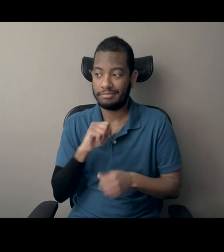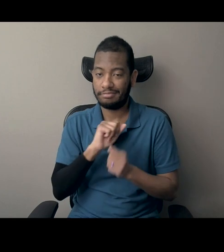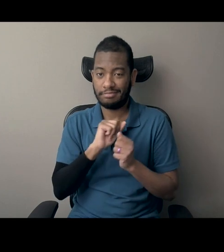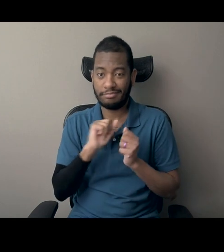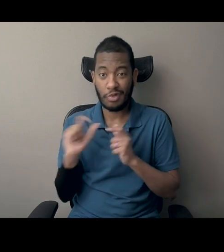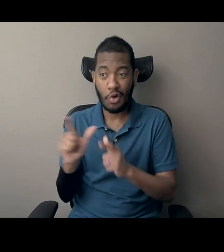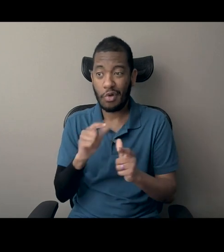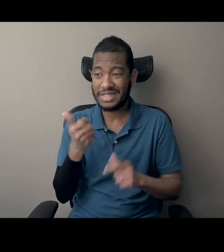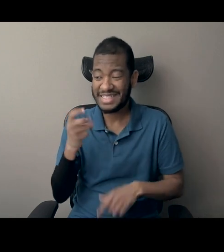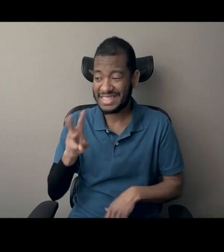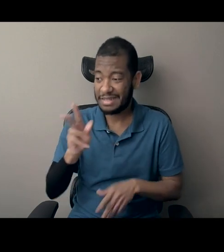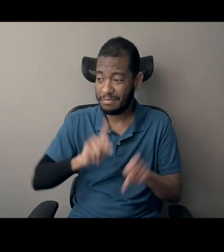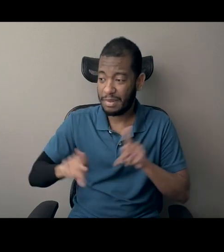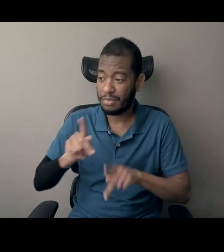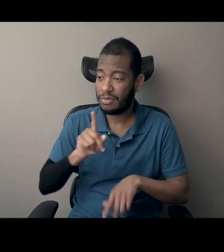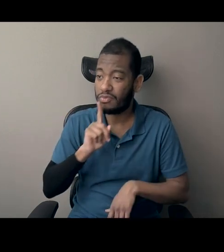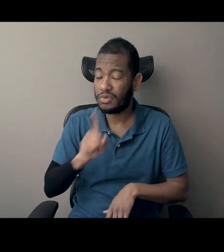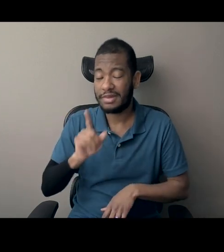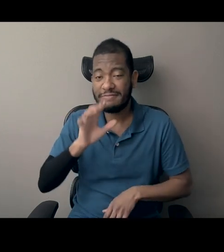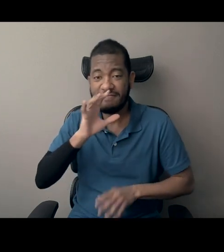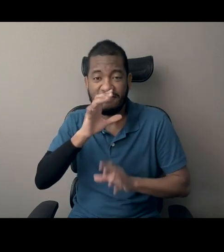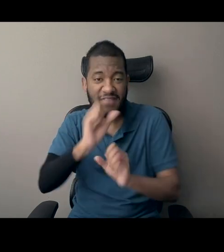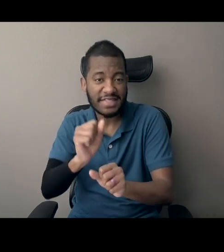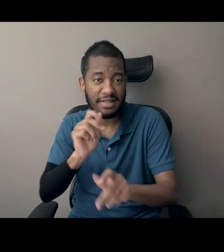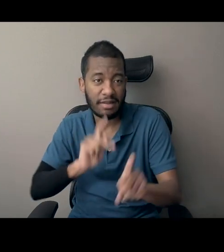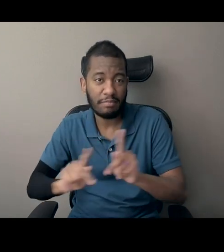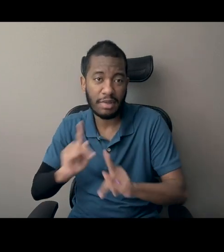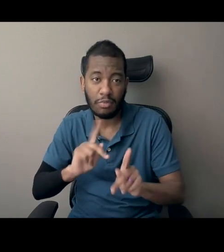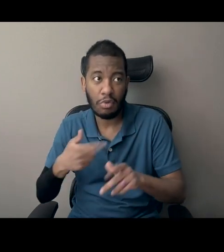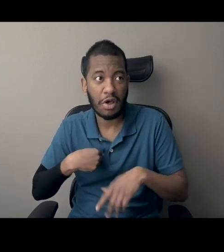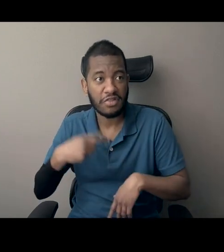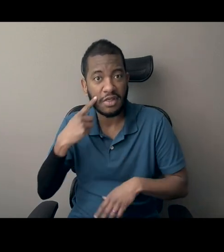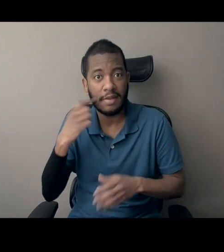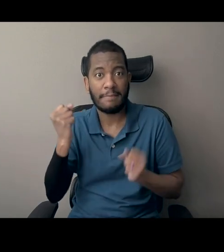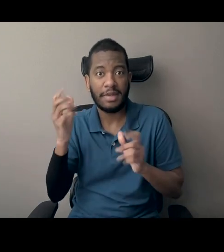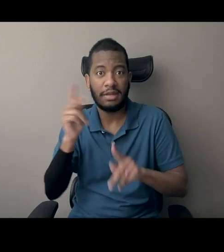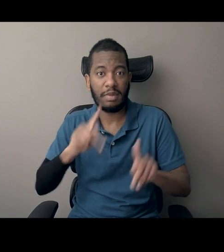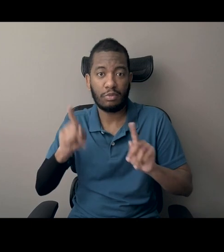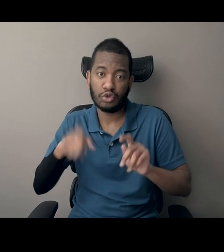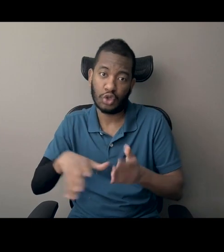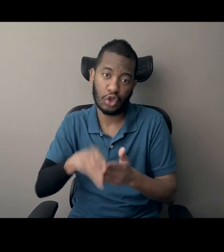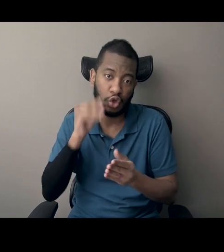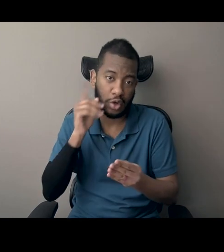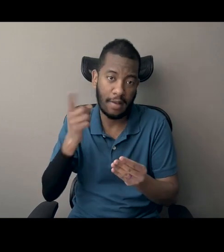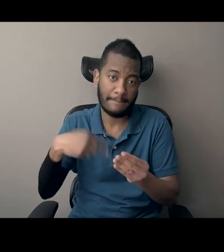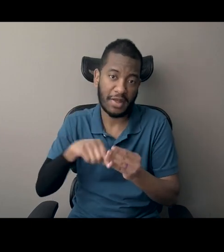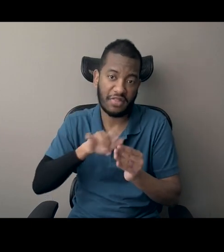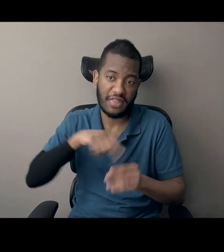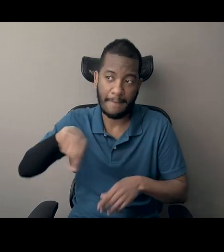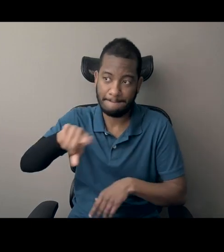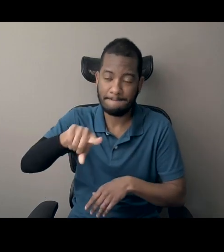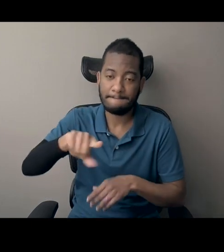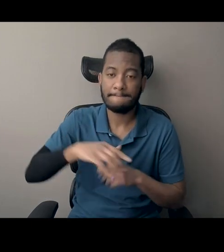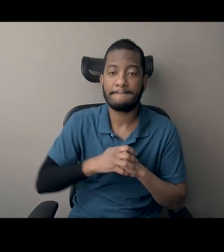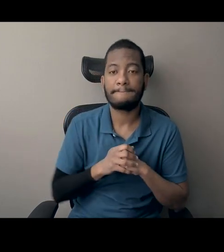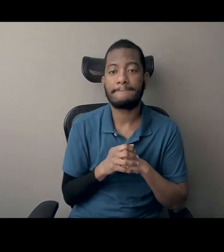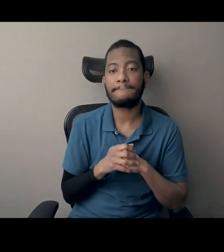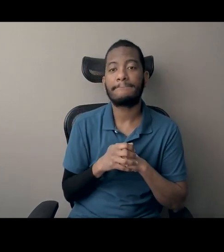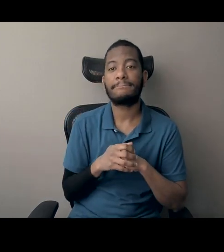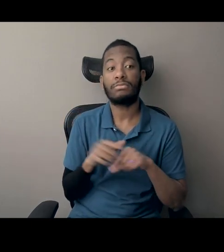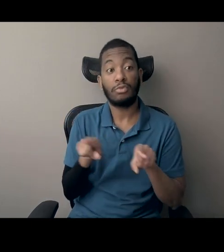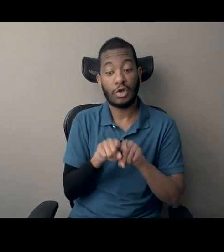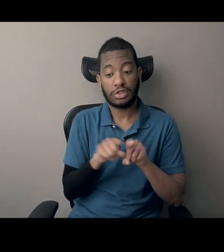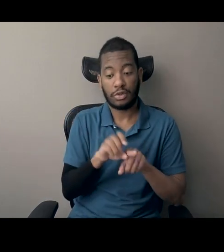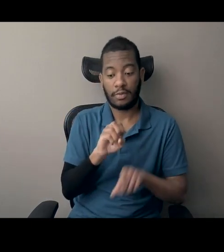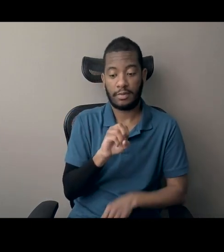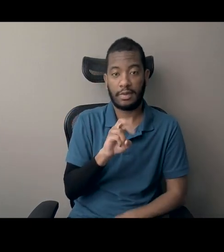should remember their name. And then I'd be remiss if I didn't mention Eric Boner, who is considered the preeminent scholar